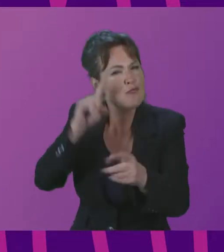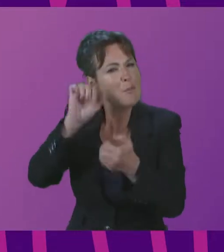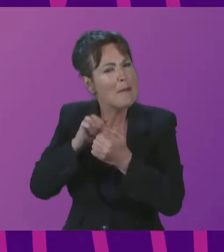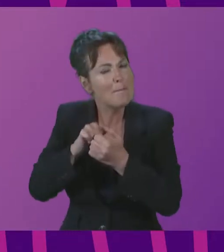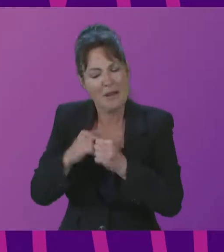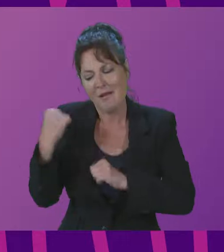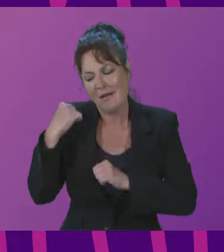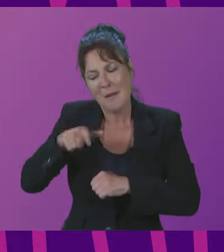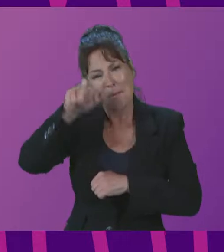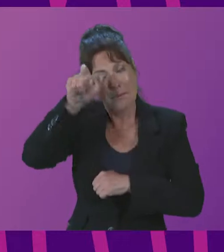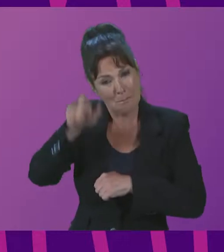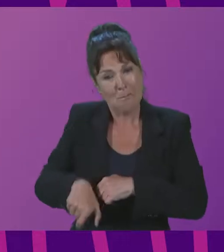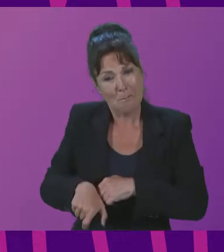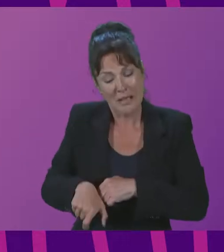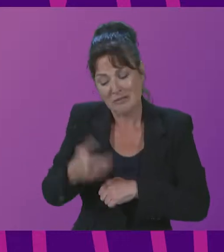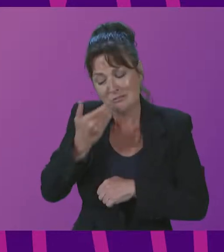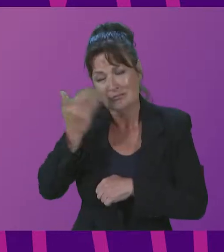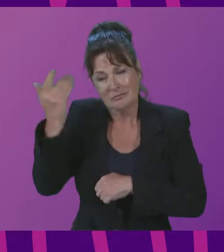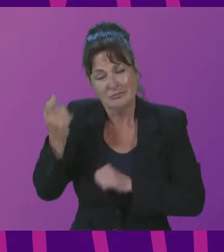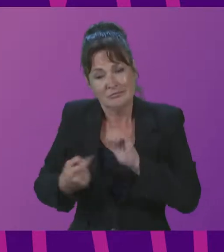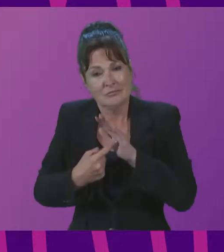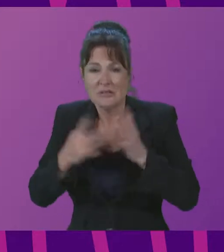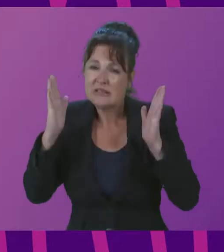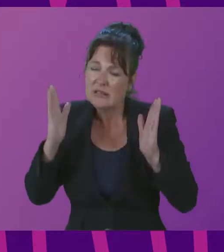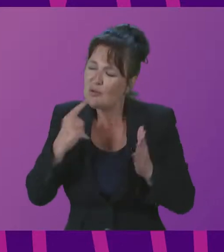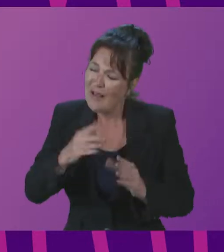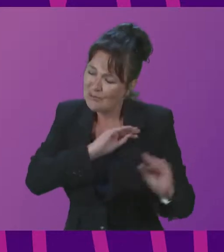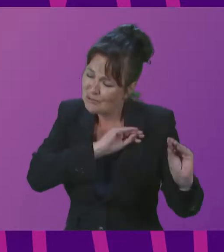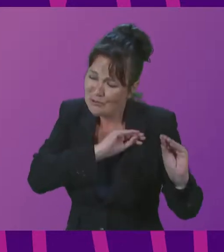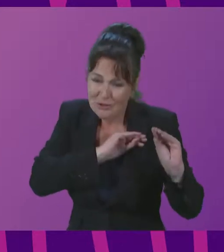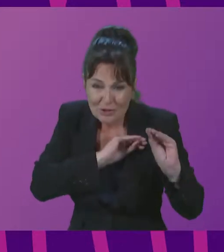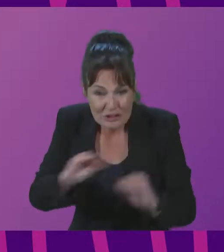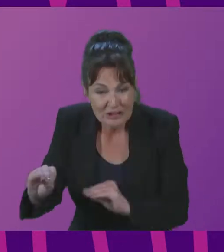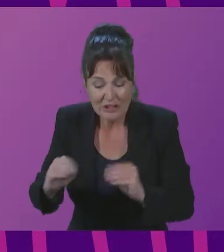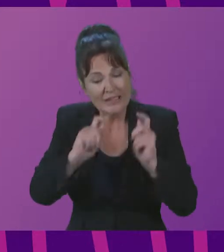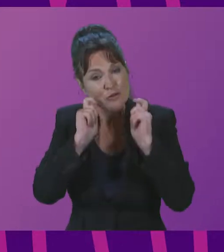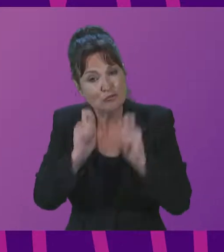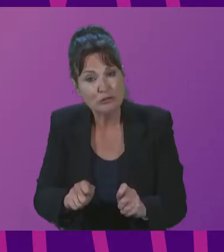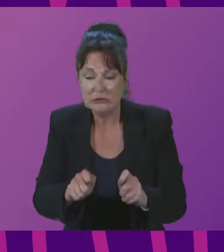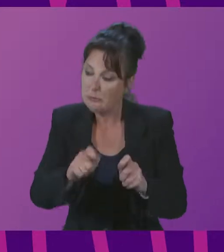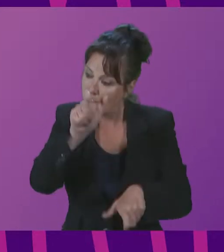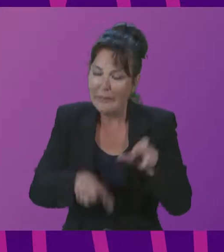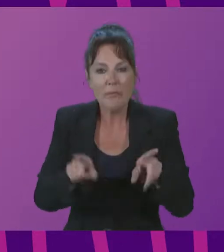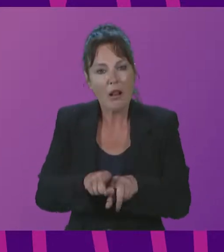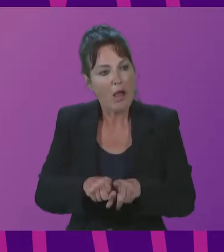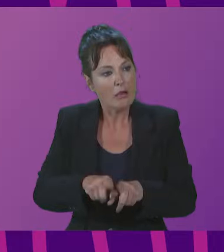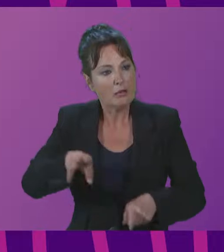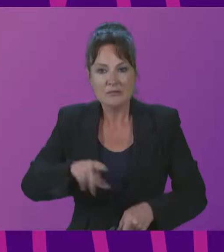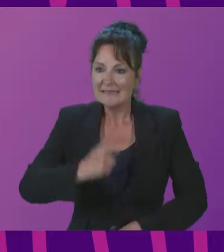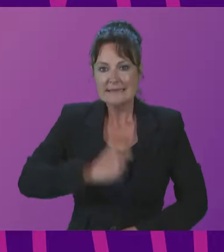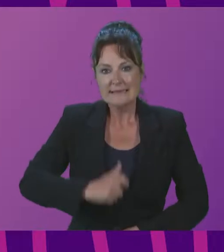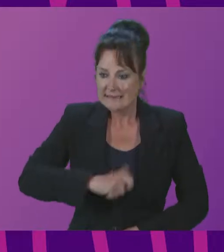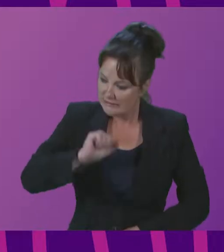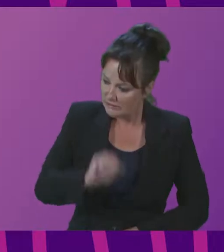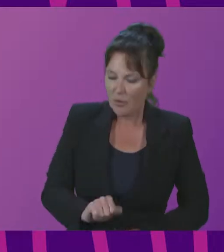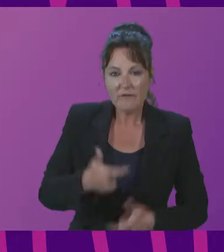as a culture driven, but that culture has been grassroots culture. And the issue at the heart of climate change was identified as